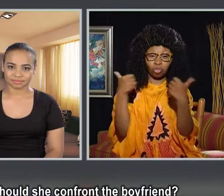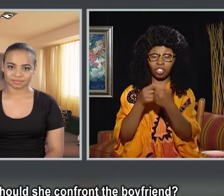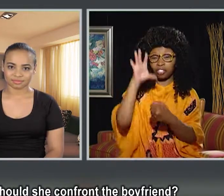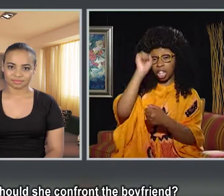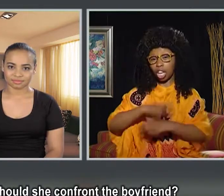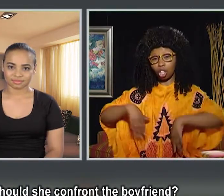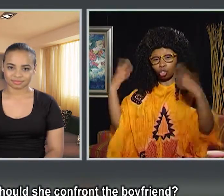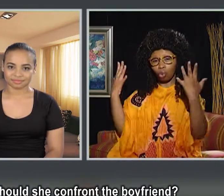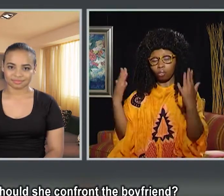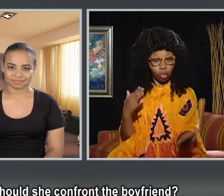confront the boyfriend?